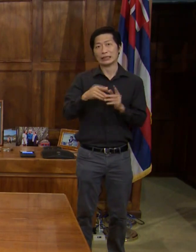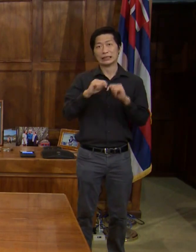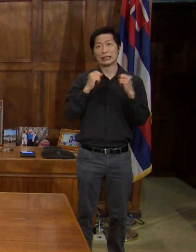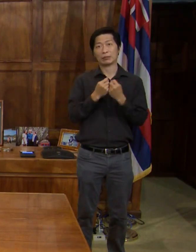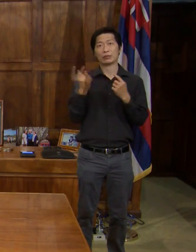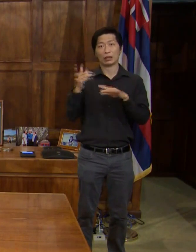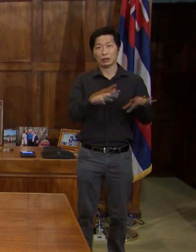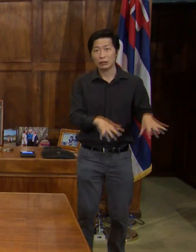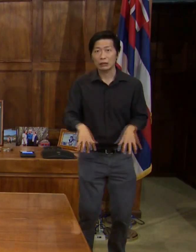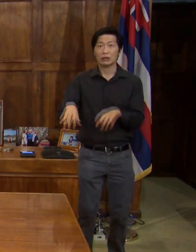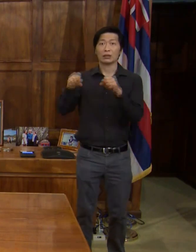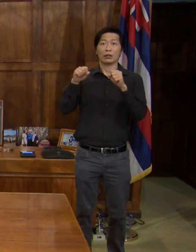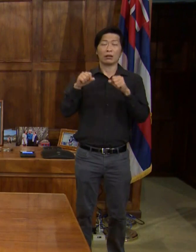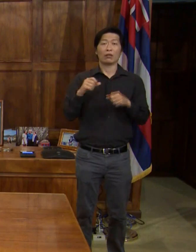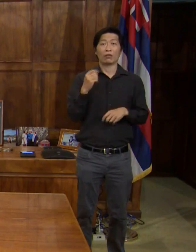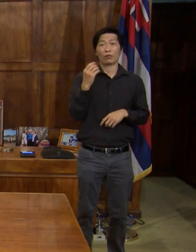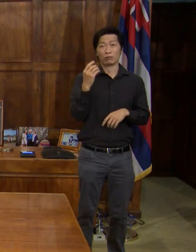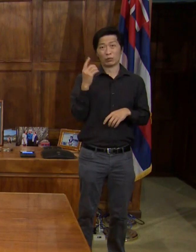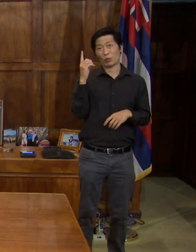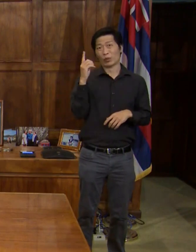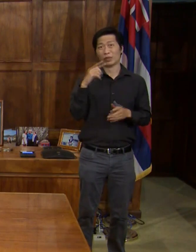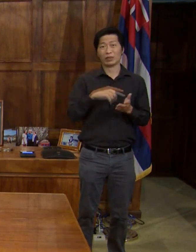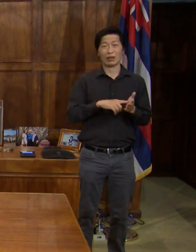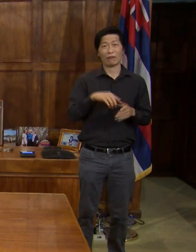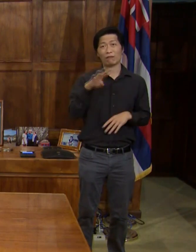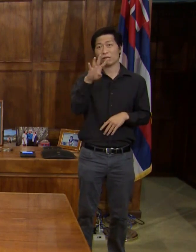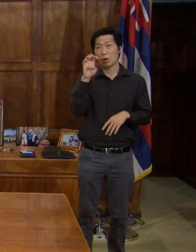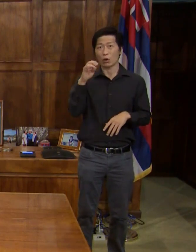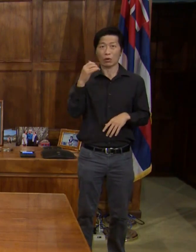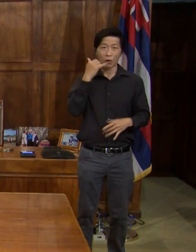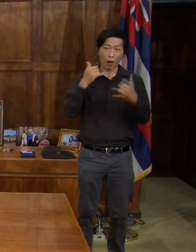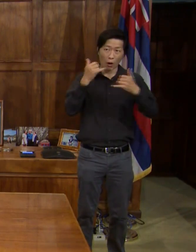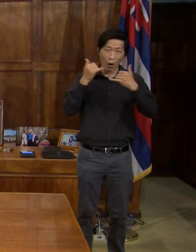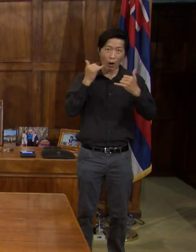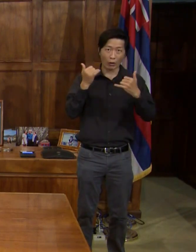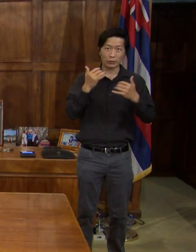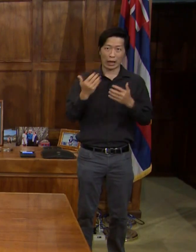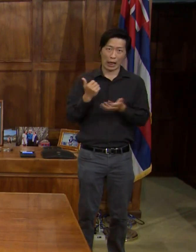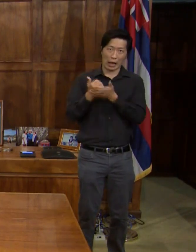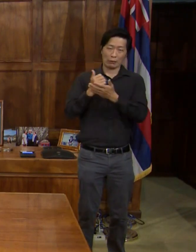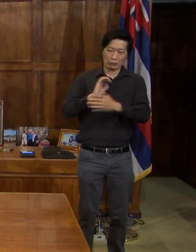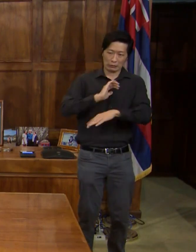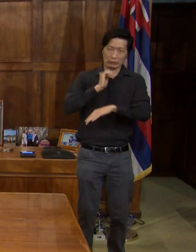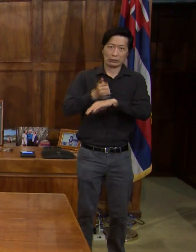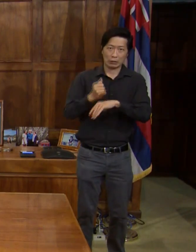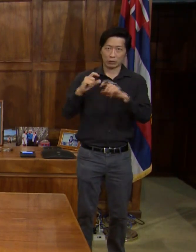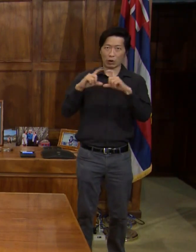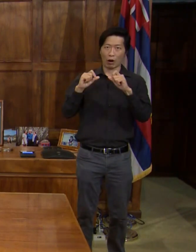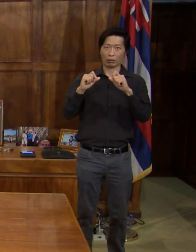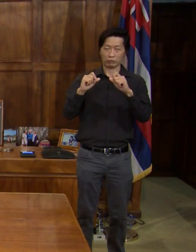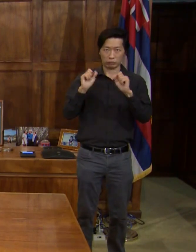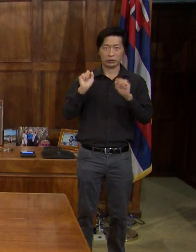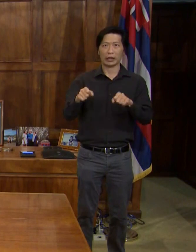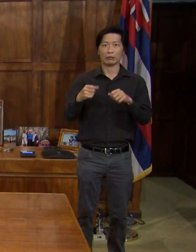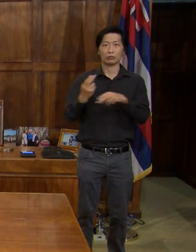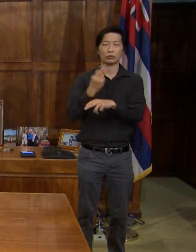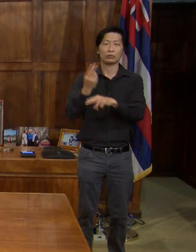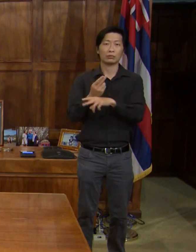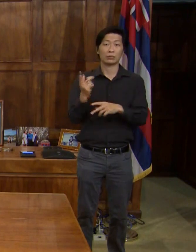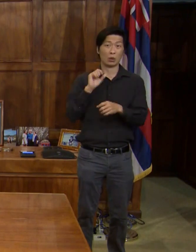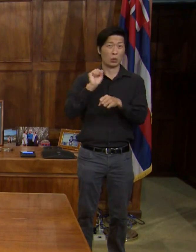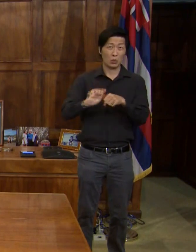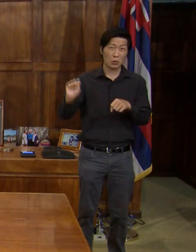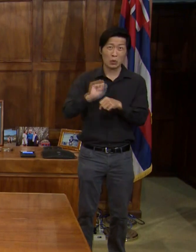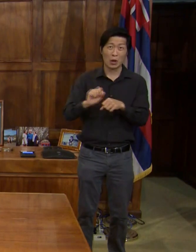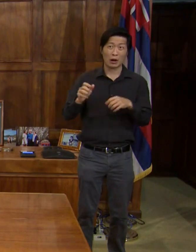over 1,400 calls in the last two days to help people activate their card. They've been working really hard even with